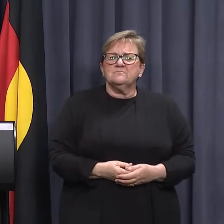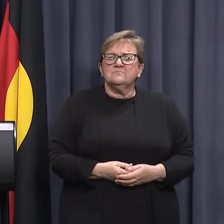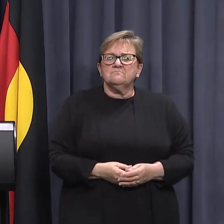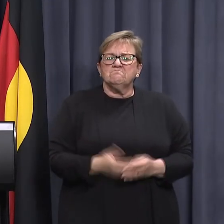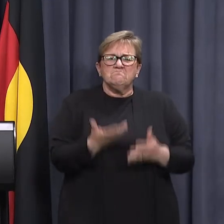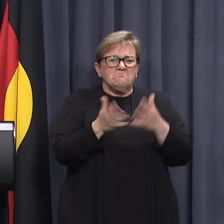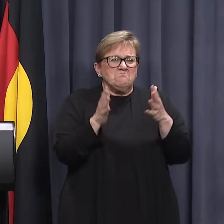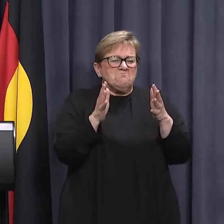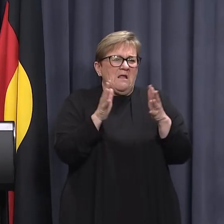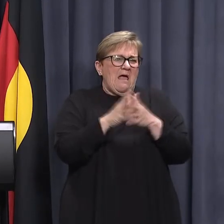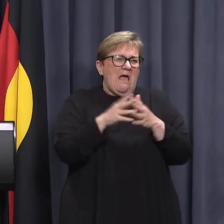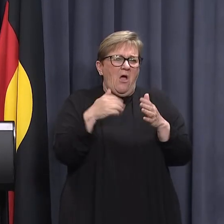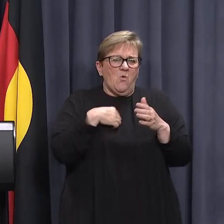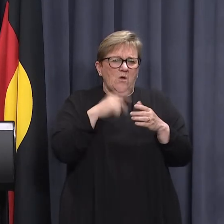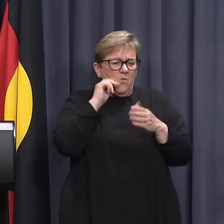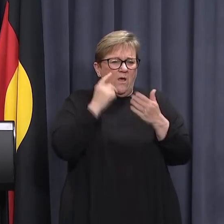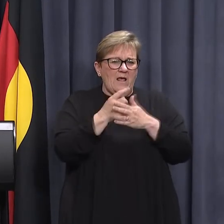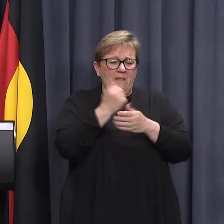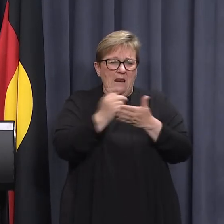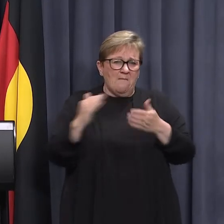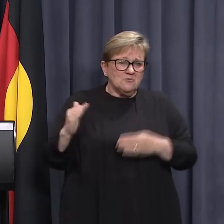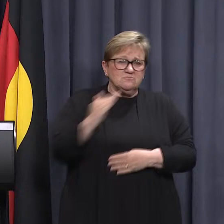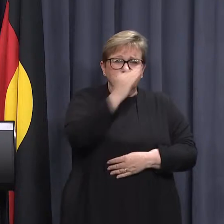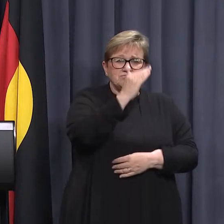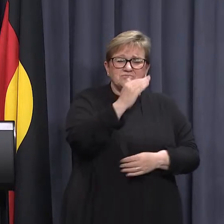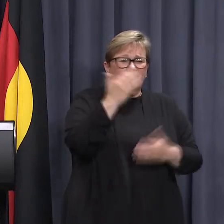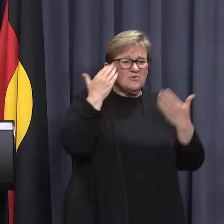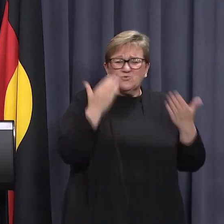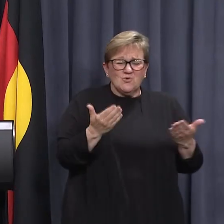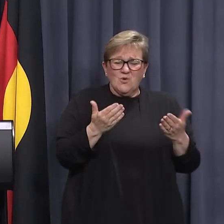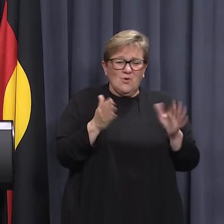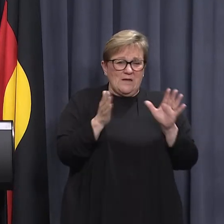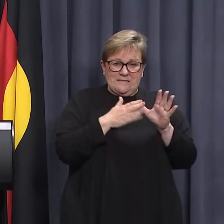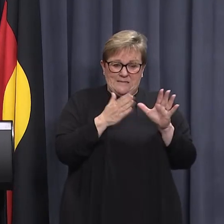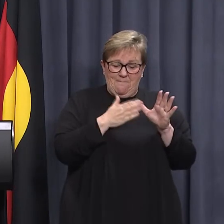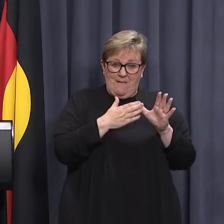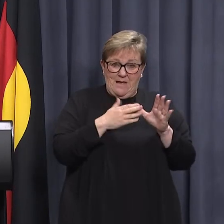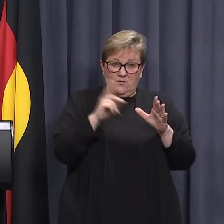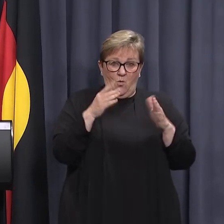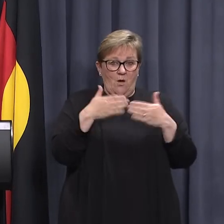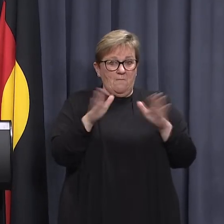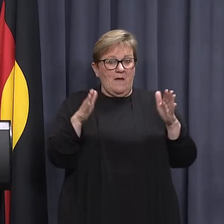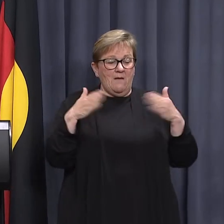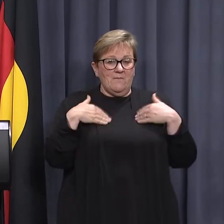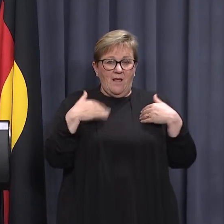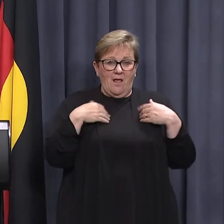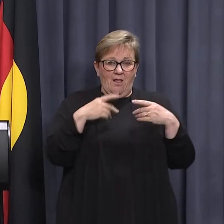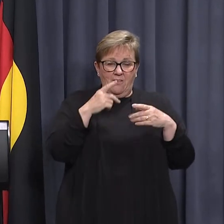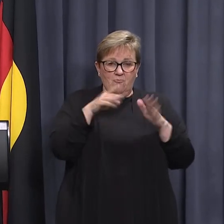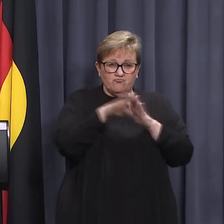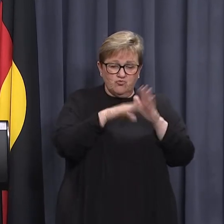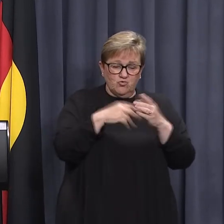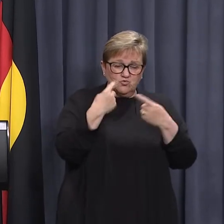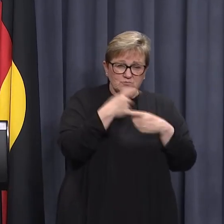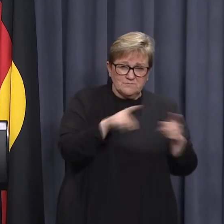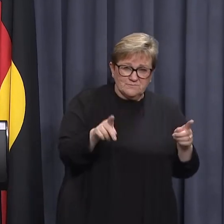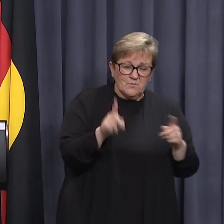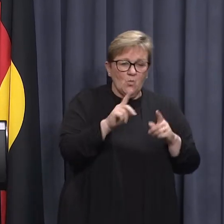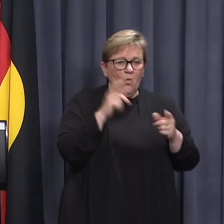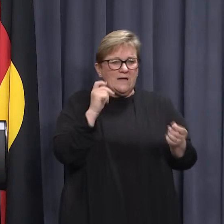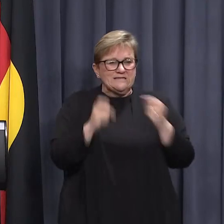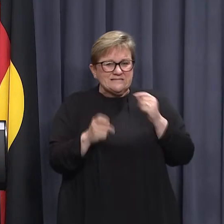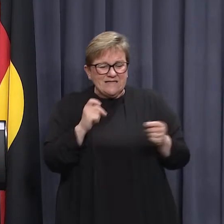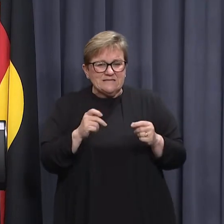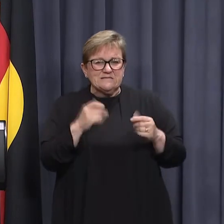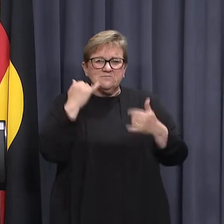about how we would expect case numbers to grow because it all depends upon what public health, social measures you put in place and what testing,